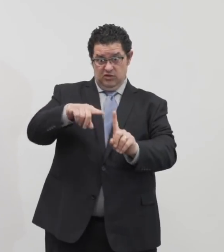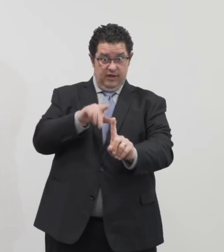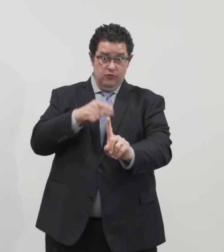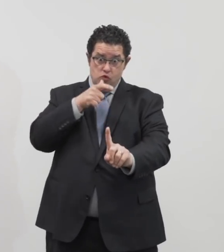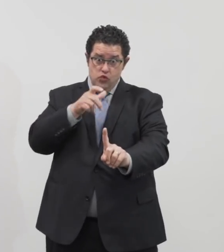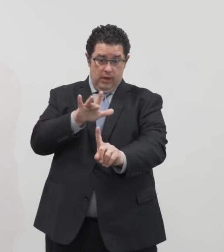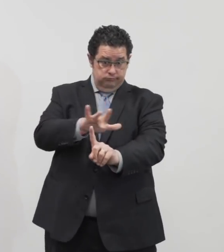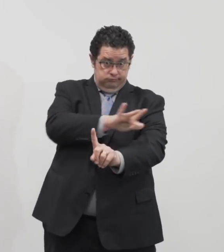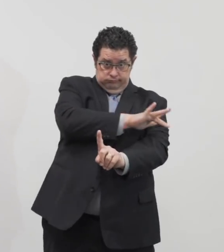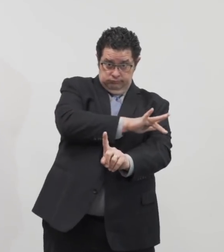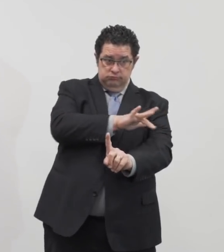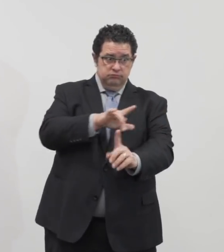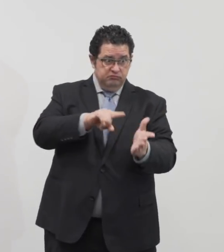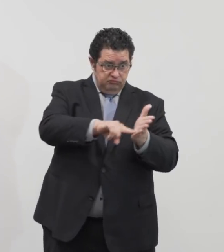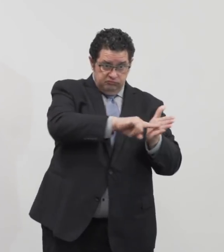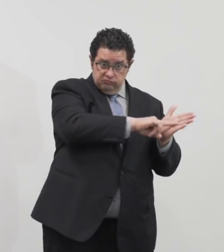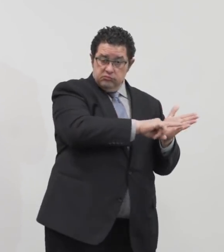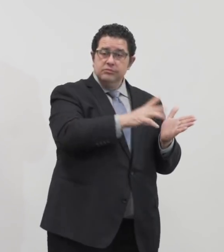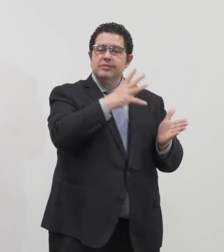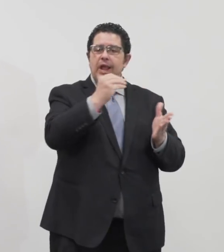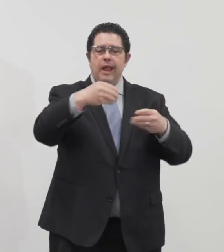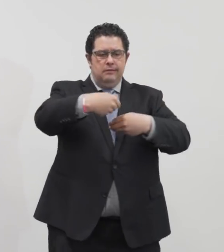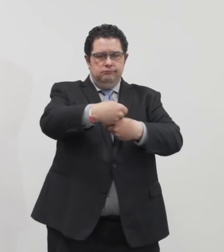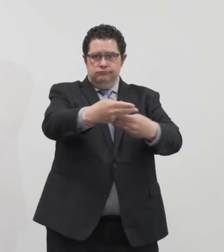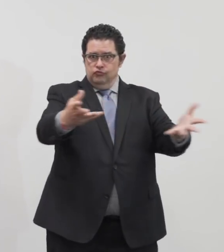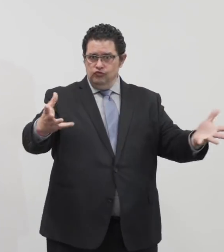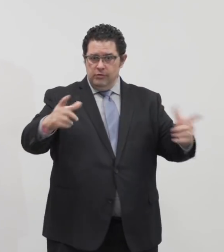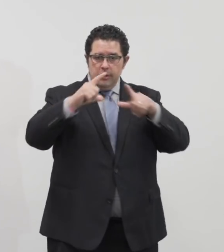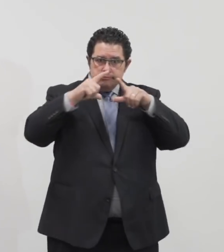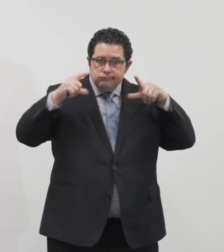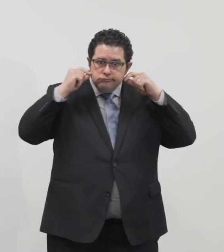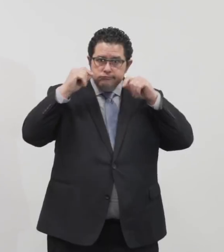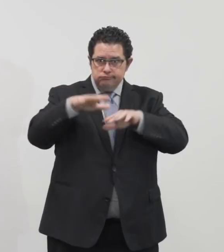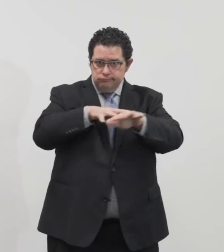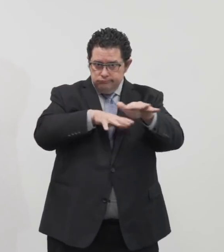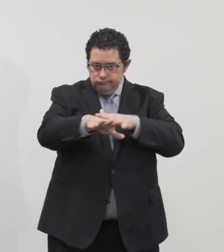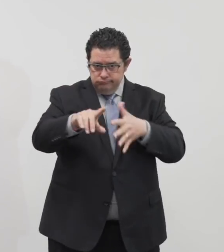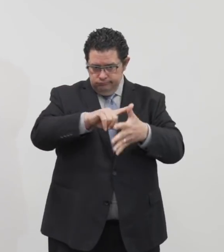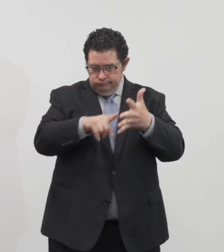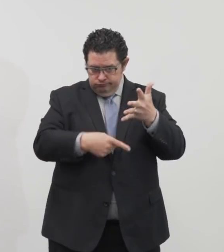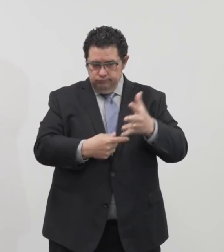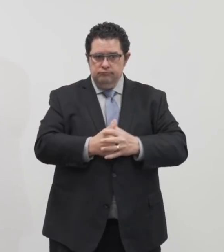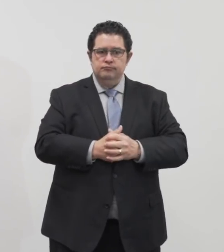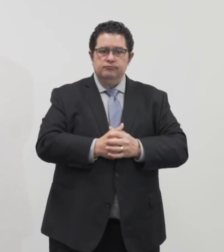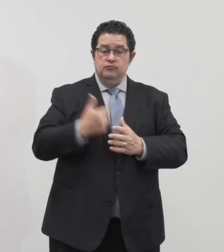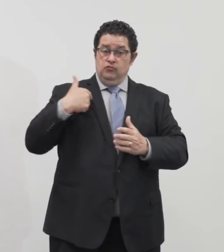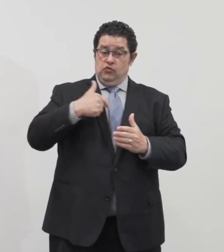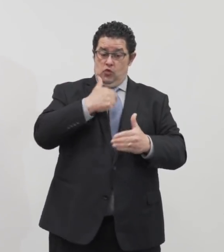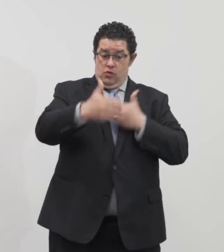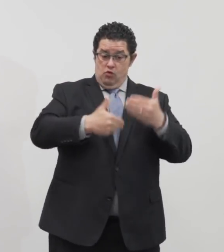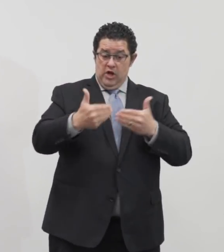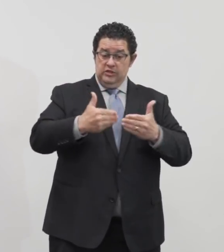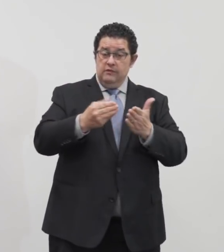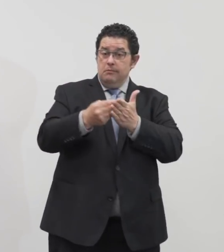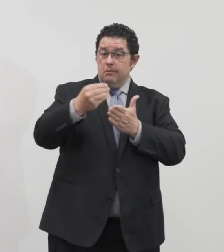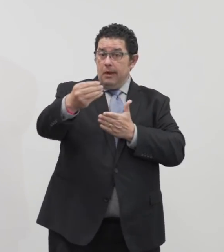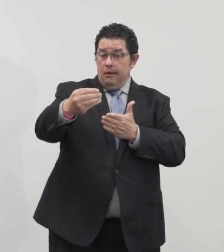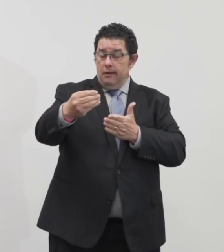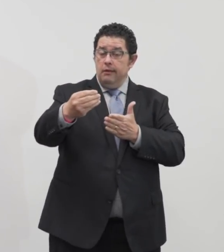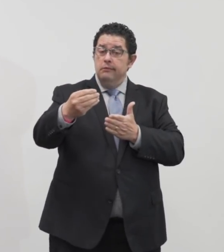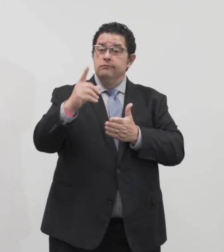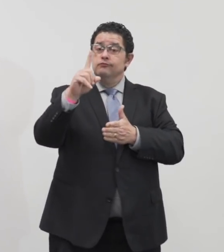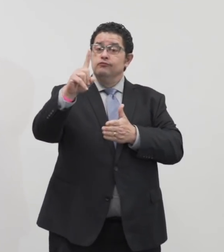purchasing and distributing PPE. We are in the process of purchasing an additional hundred thousand tests.